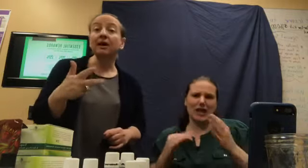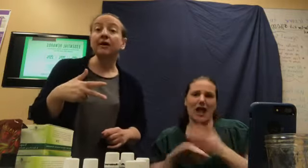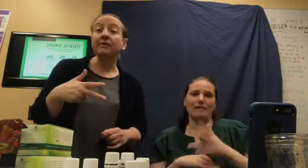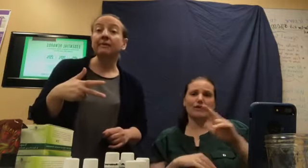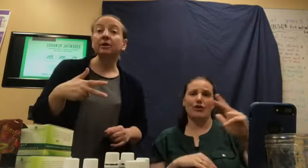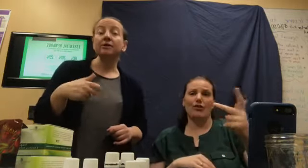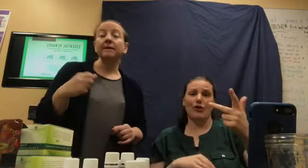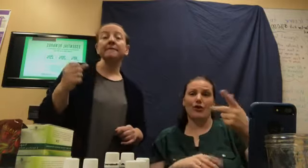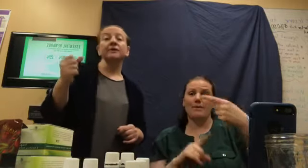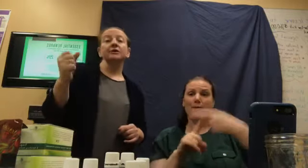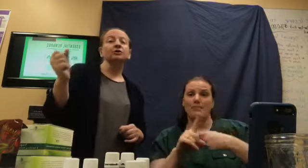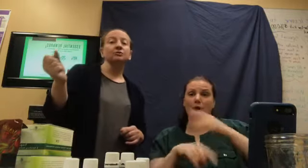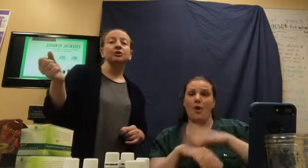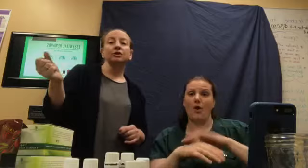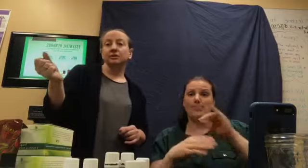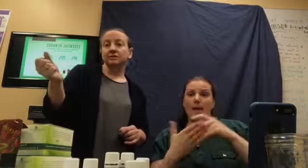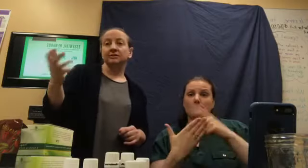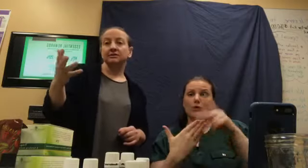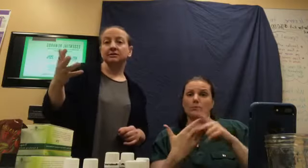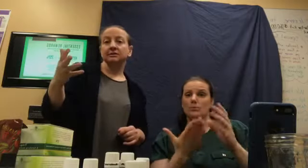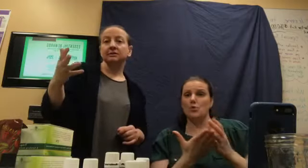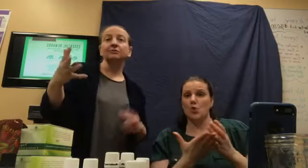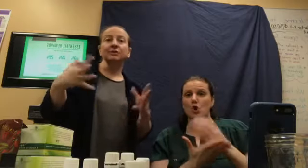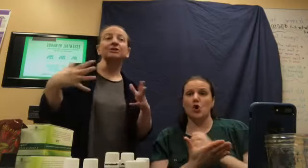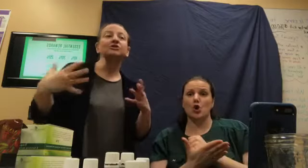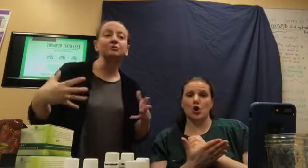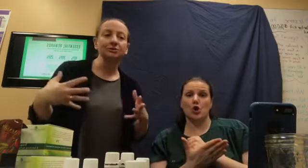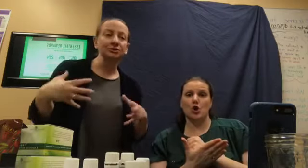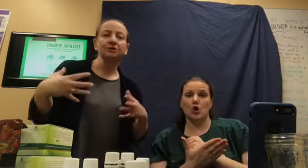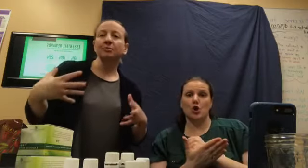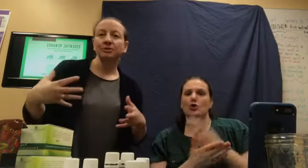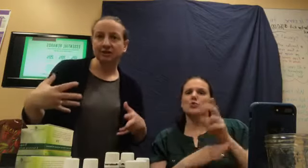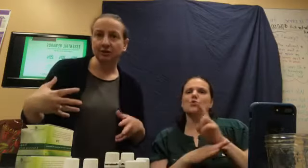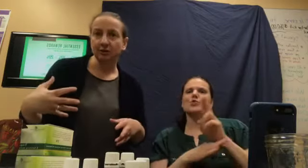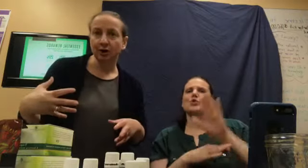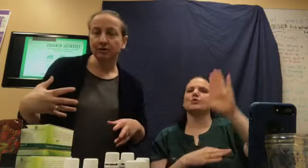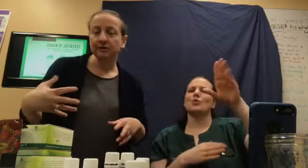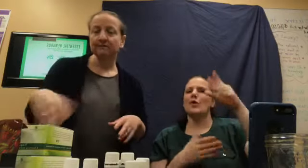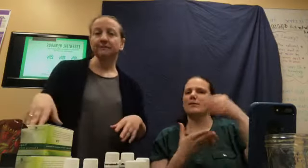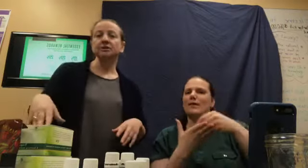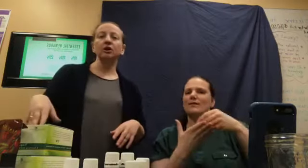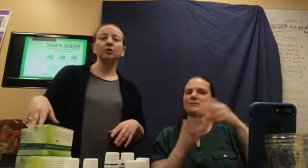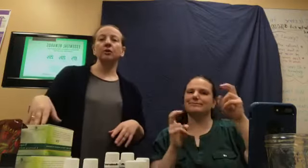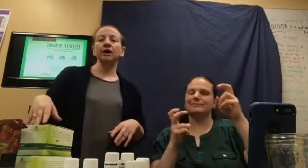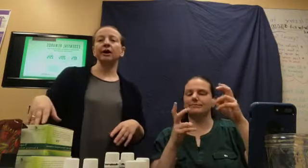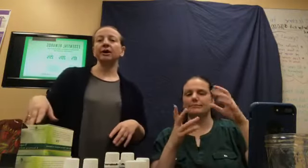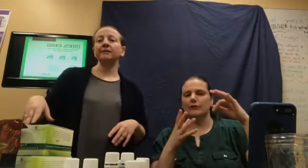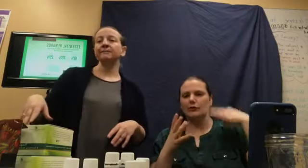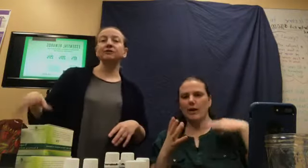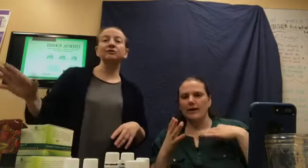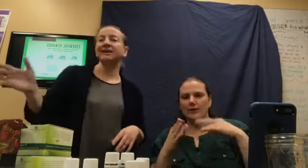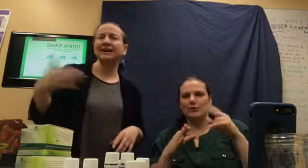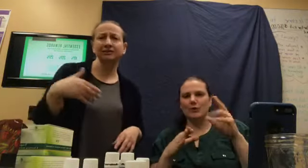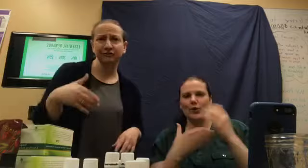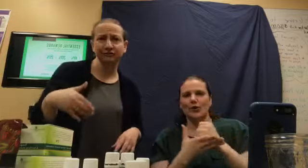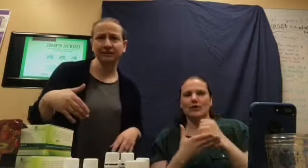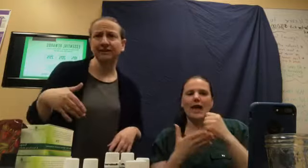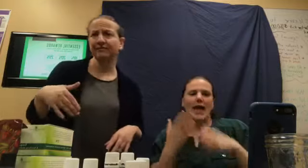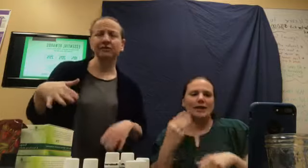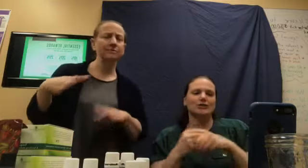on that program, you earn, you can use the points that you earned. So, you get extra free stuff. You